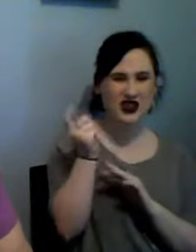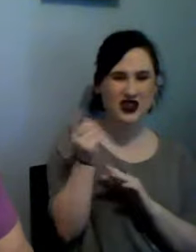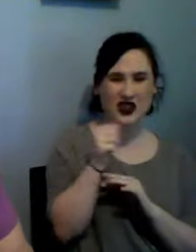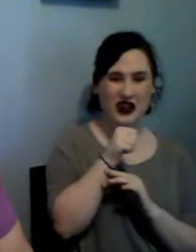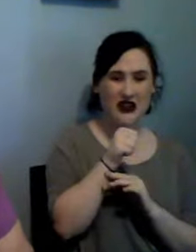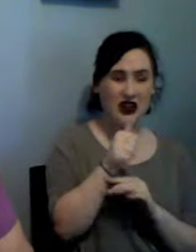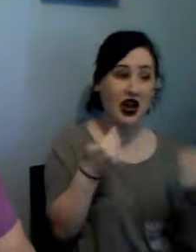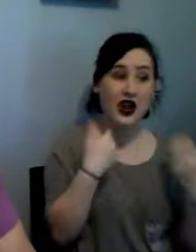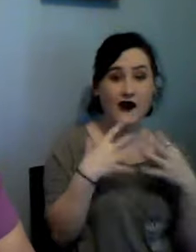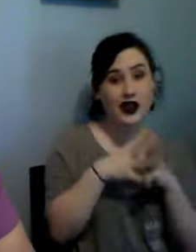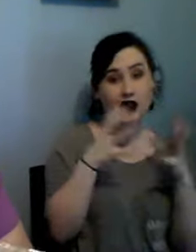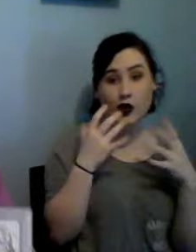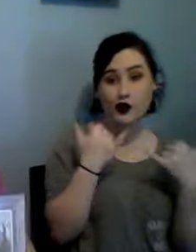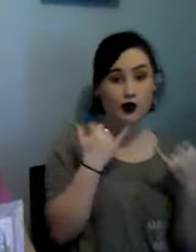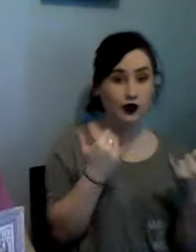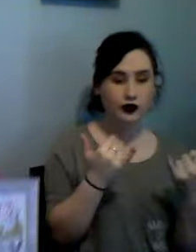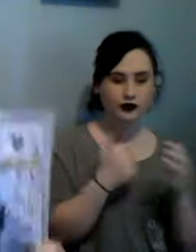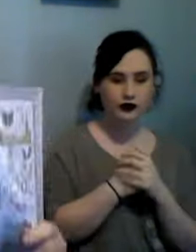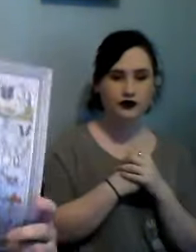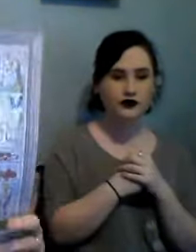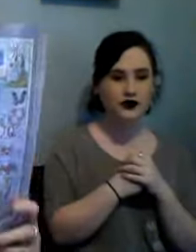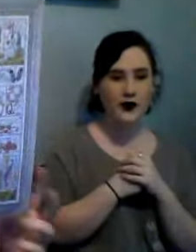this is the Design Works